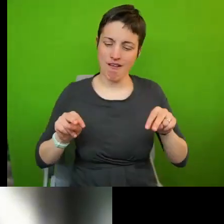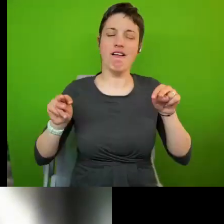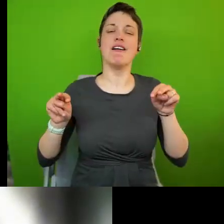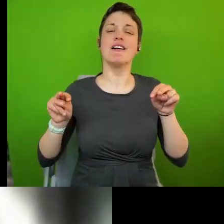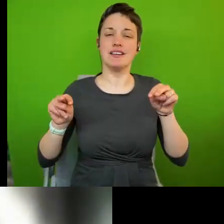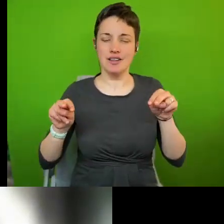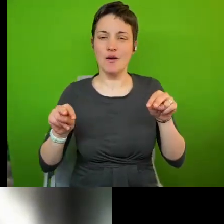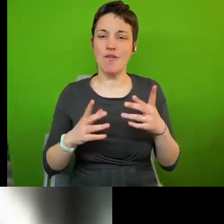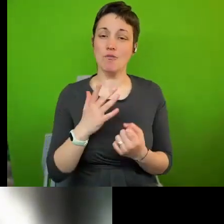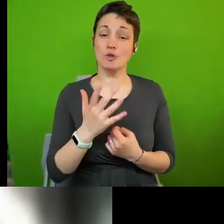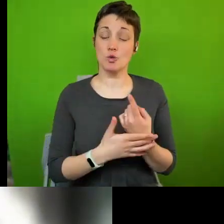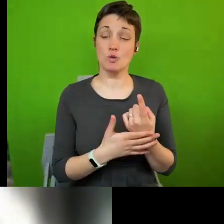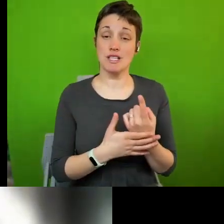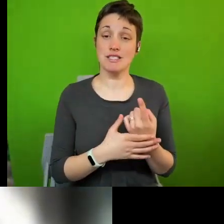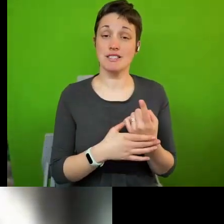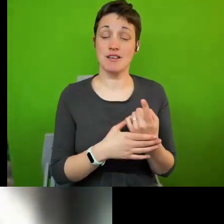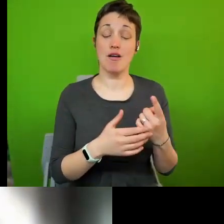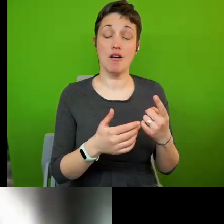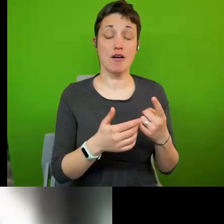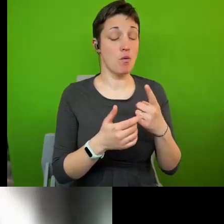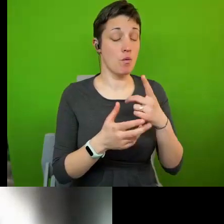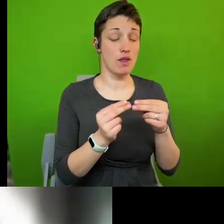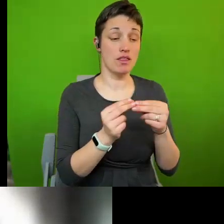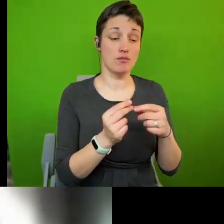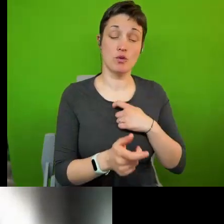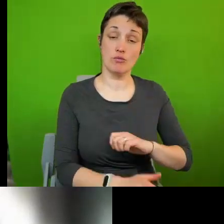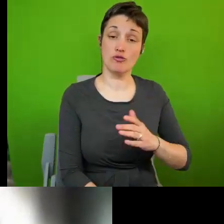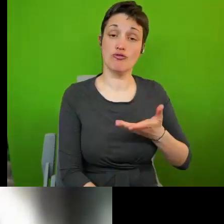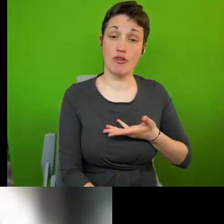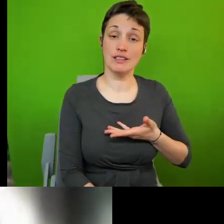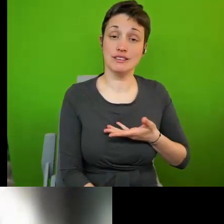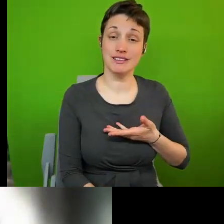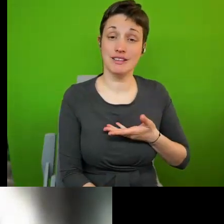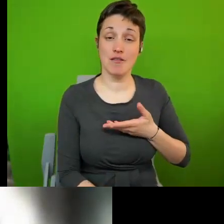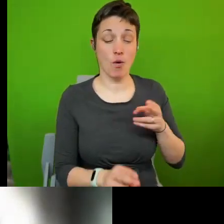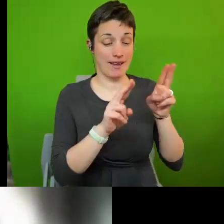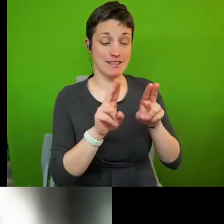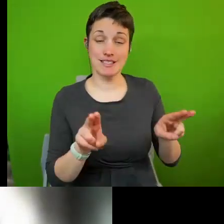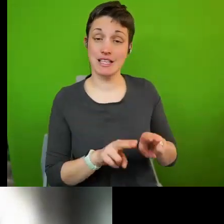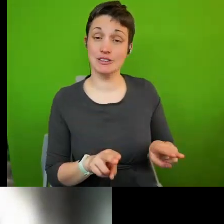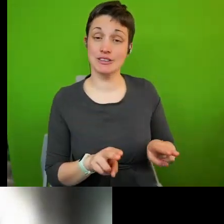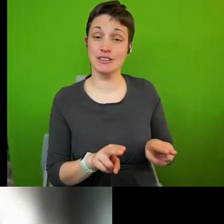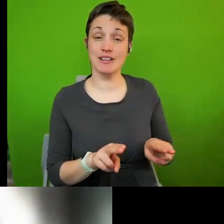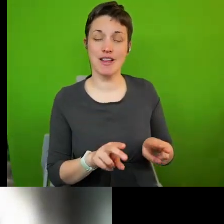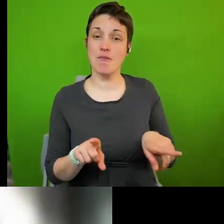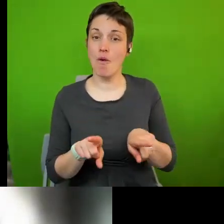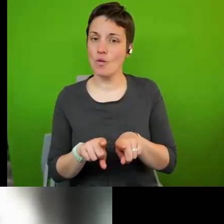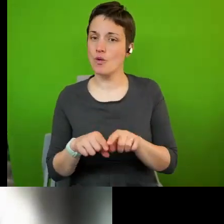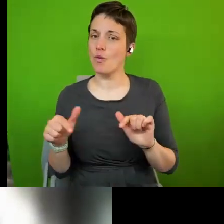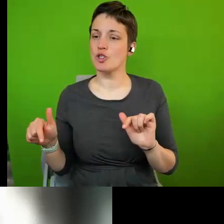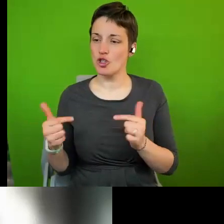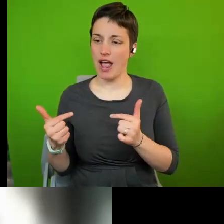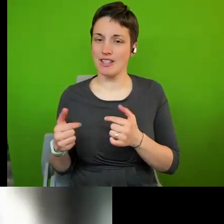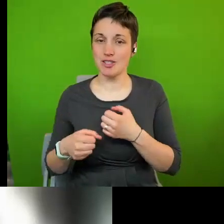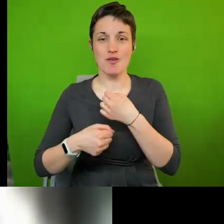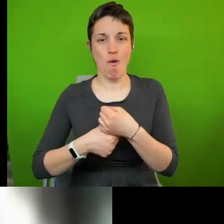opportunities presented by human rights as an innovative actor on the international human rights scene but also i guess some of the challenges that the movement